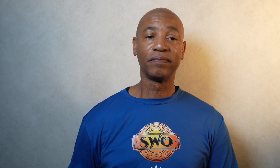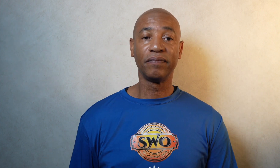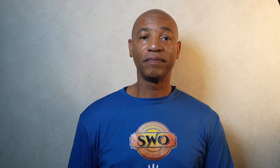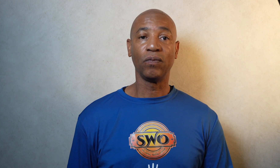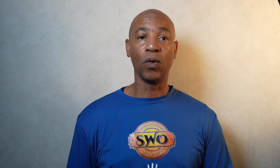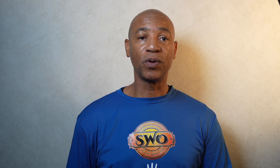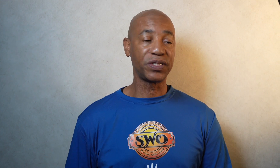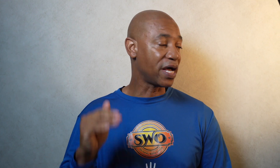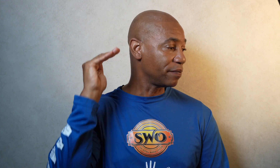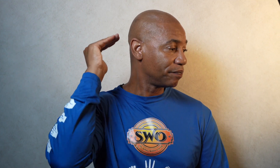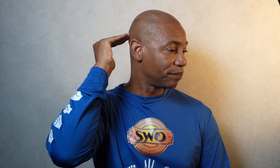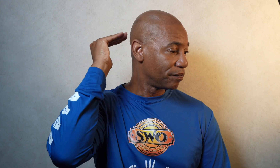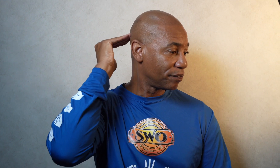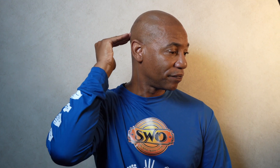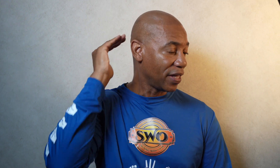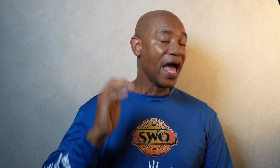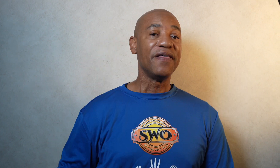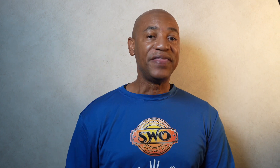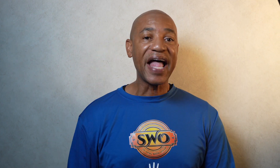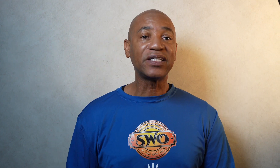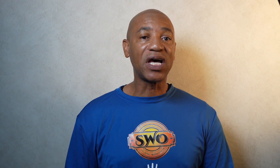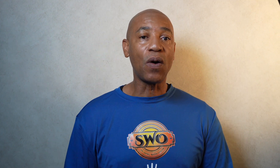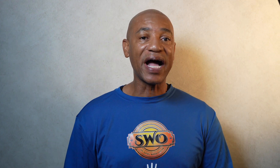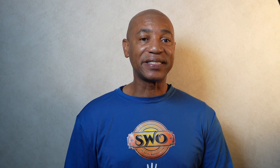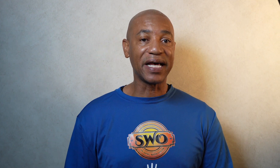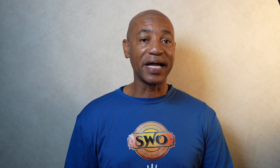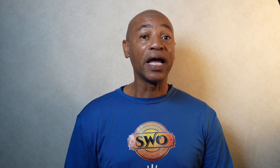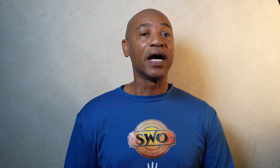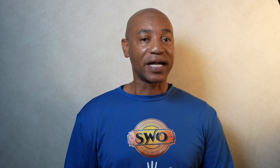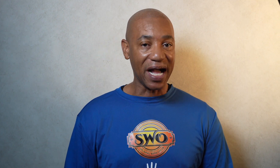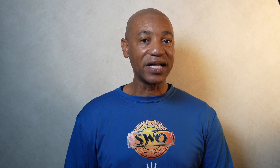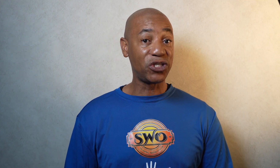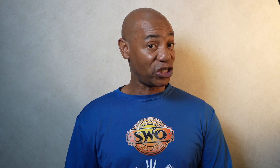One more time. That is how I sign conscience.